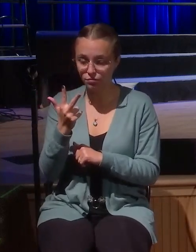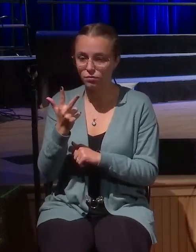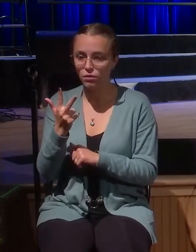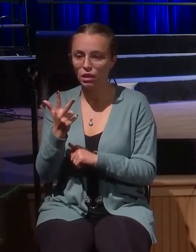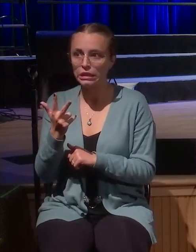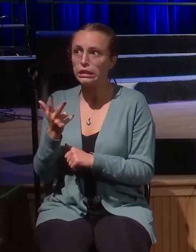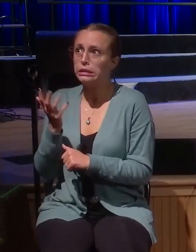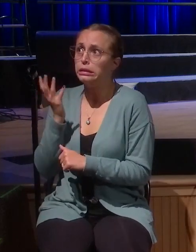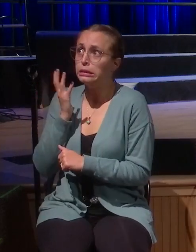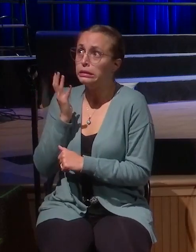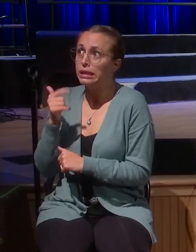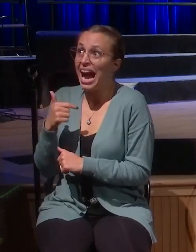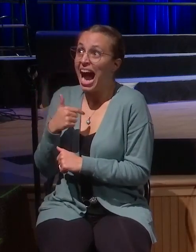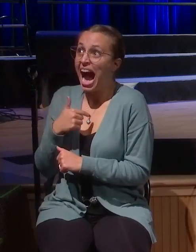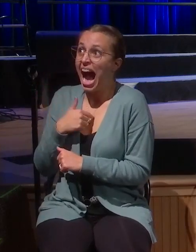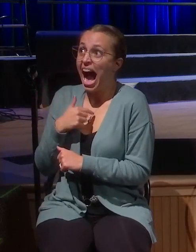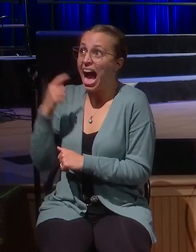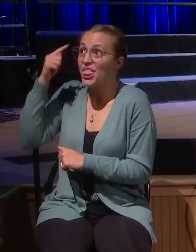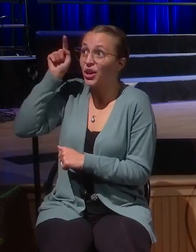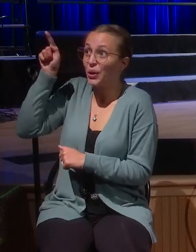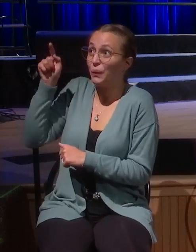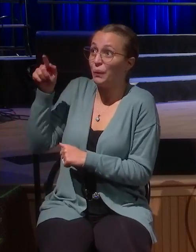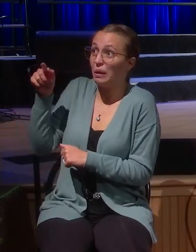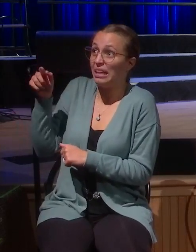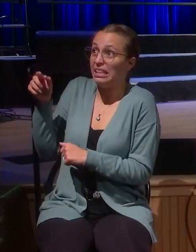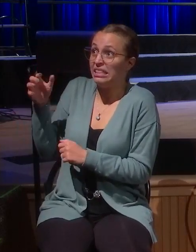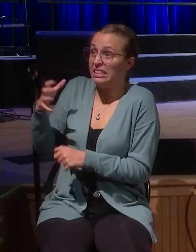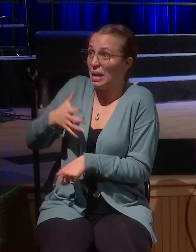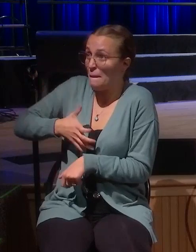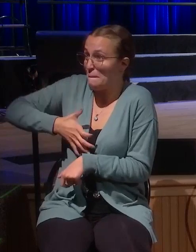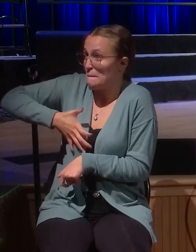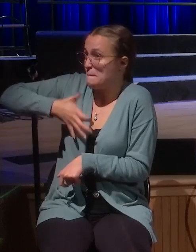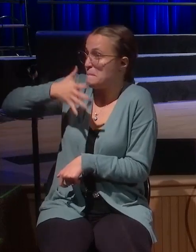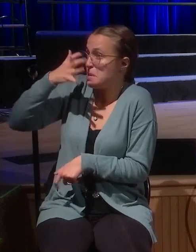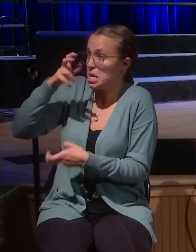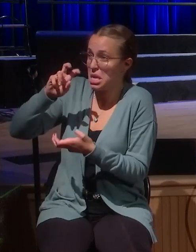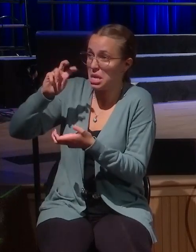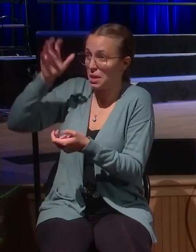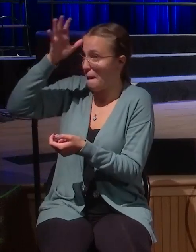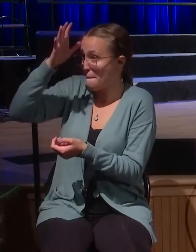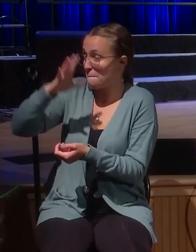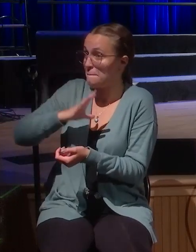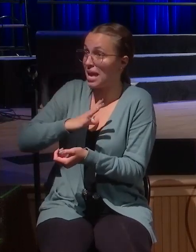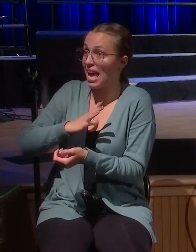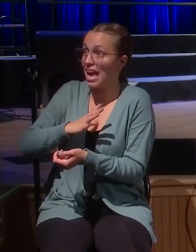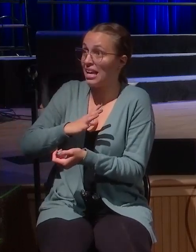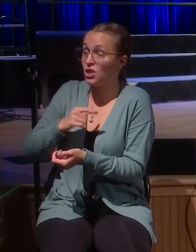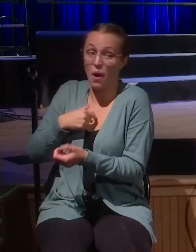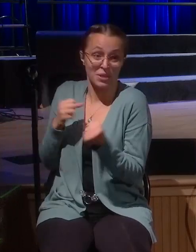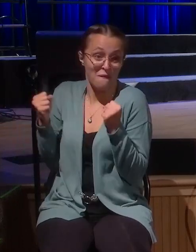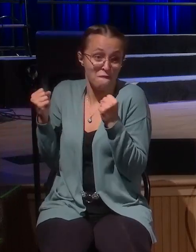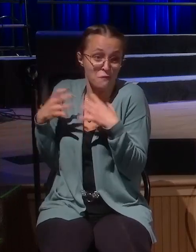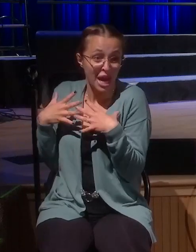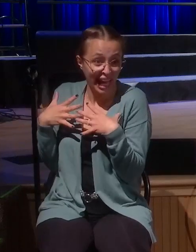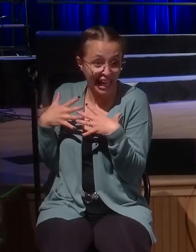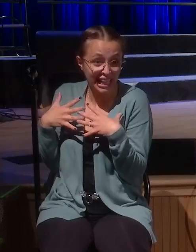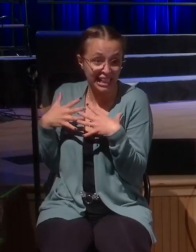you to be a harsh man, an austere man, someone that wouldn't be trifled with. I was afraid, essentially is what he's saying, to